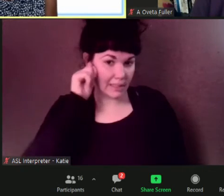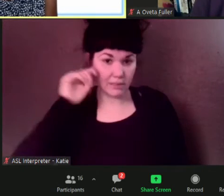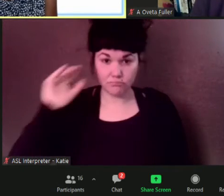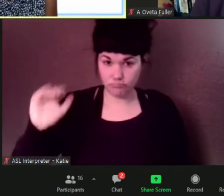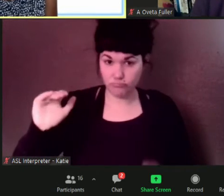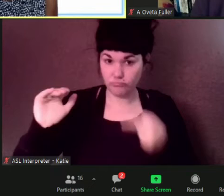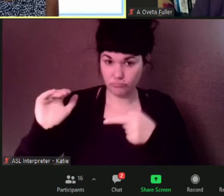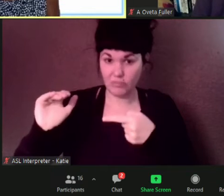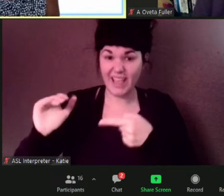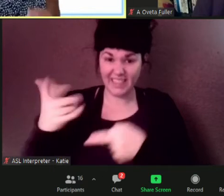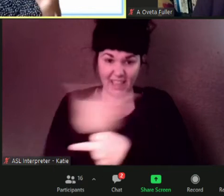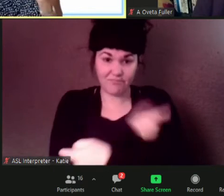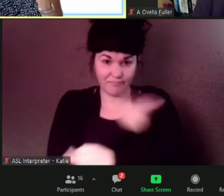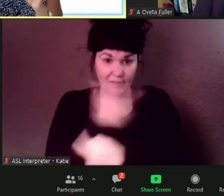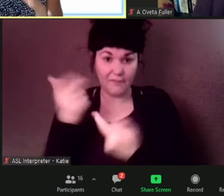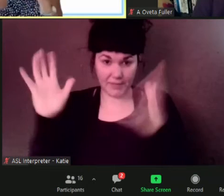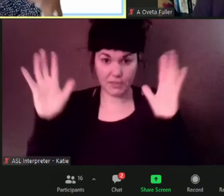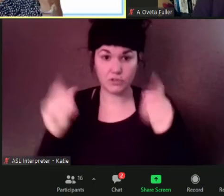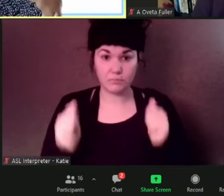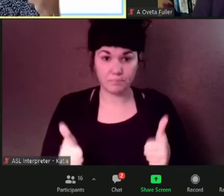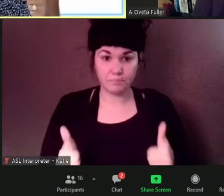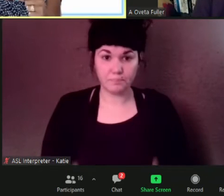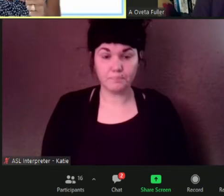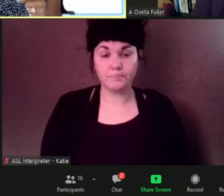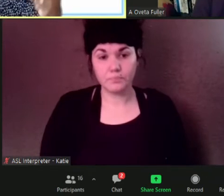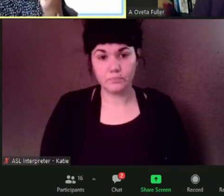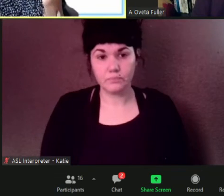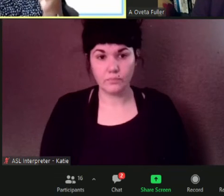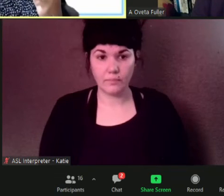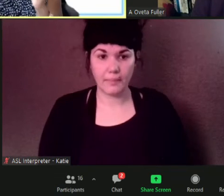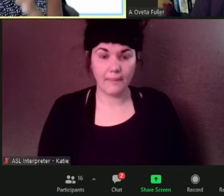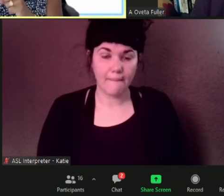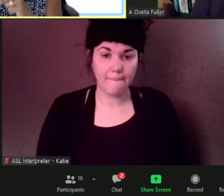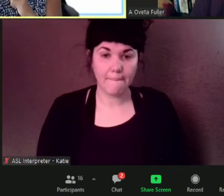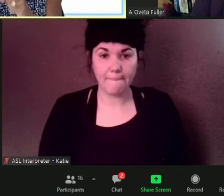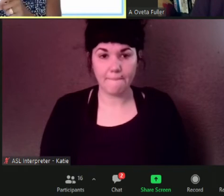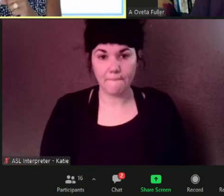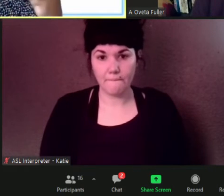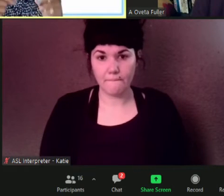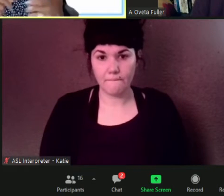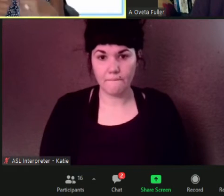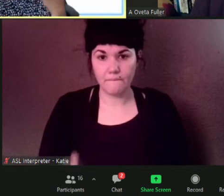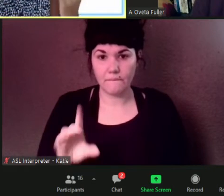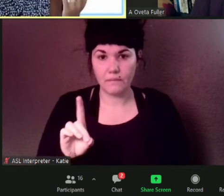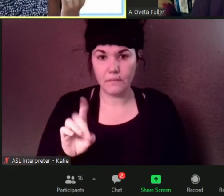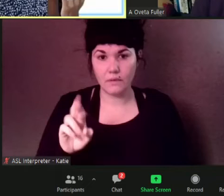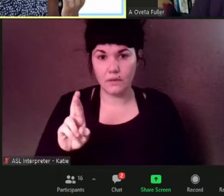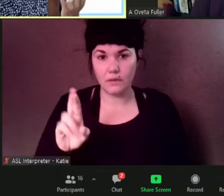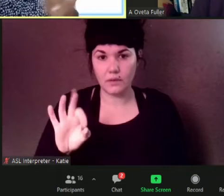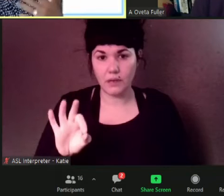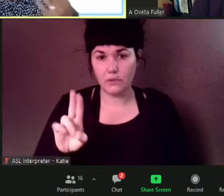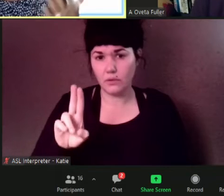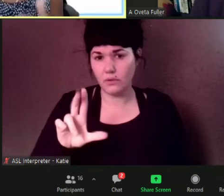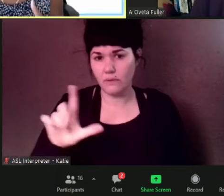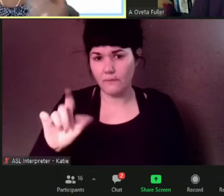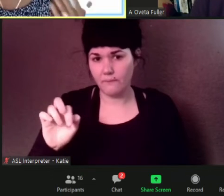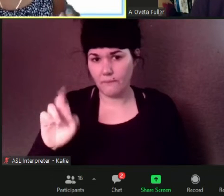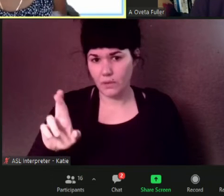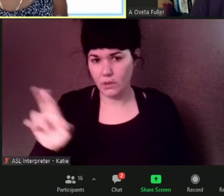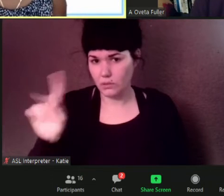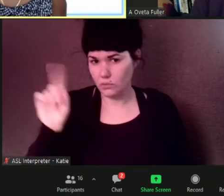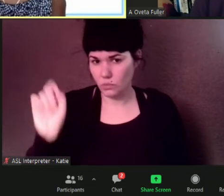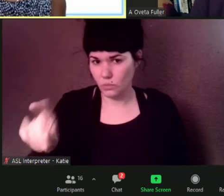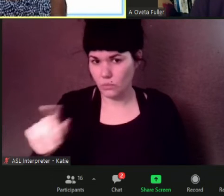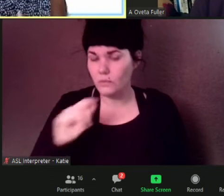dr fuller just really quickly i know we got to wrap up our segment but their parents who have children that are younger i i even think about my own grand